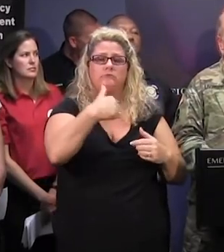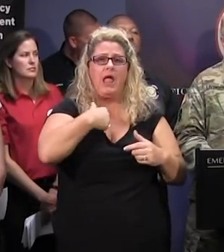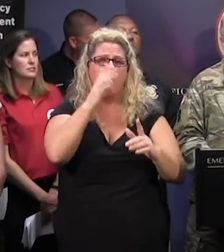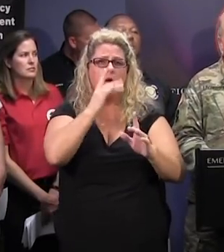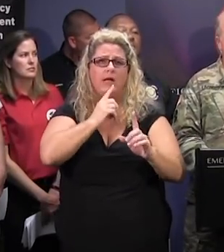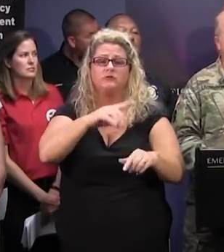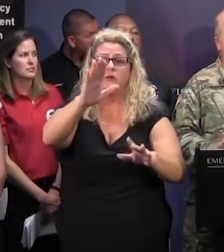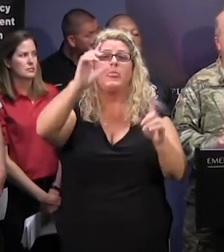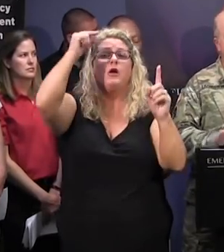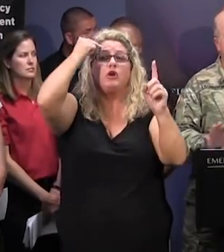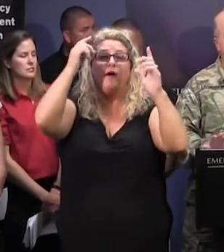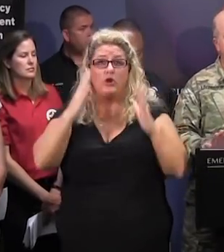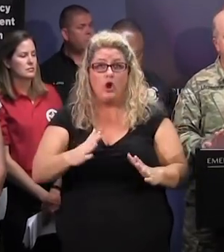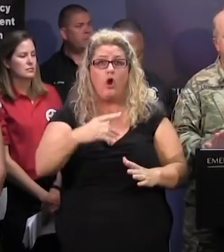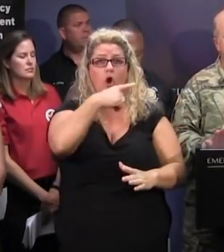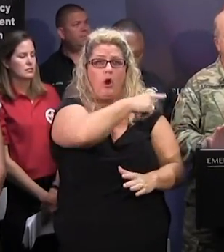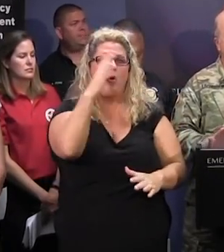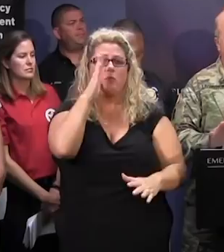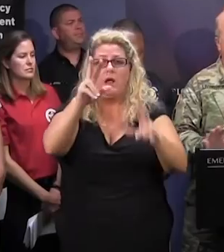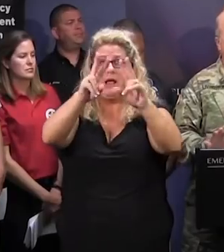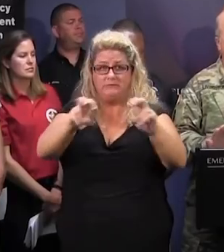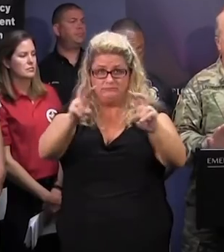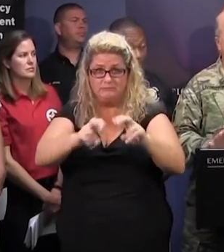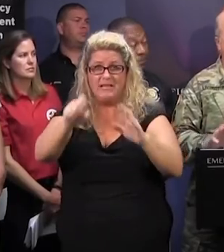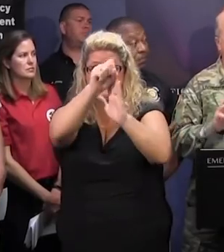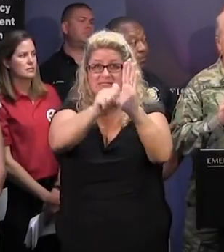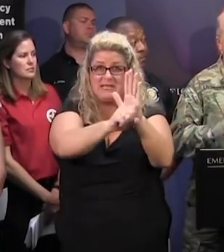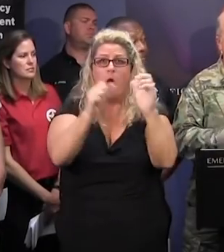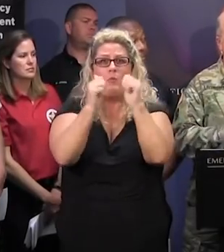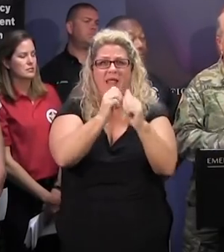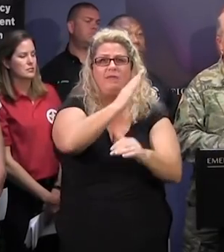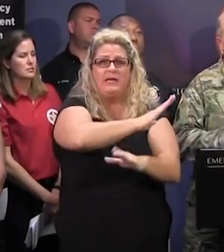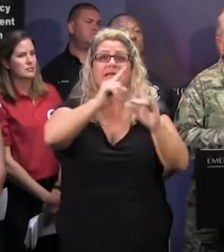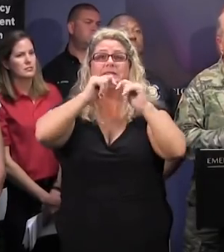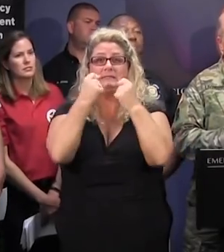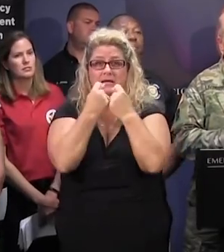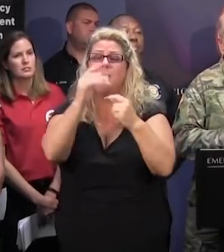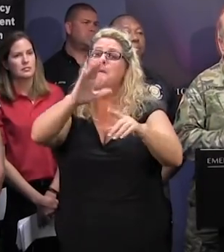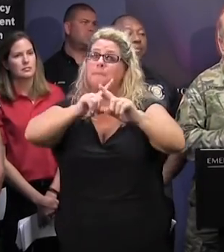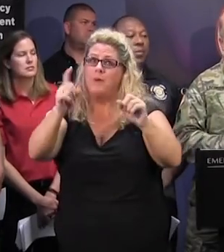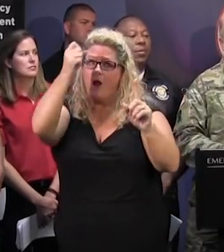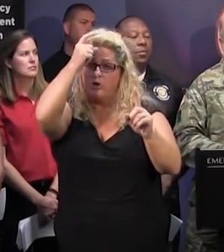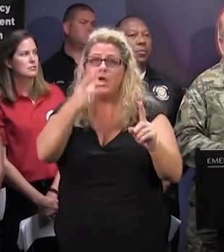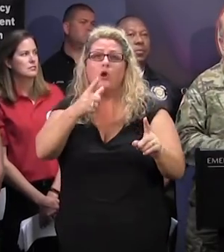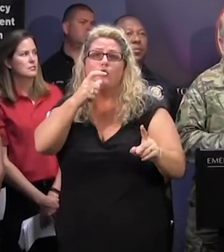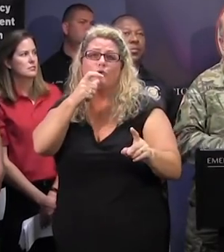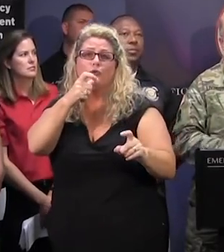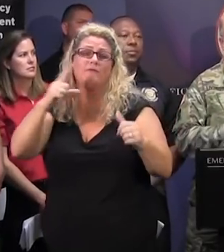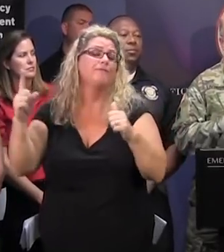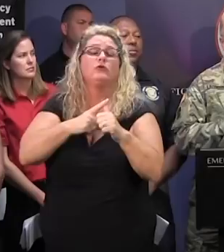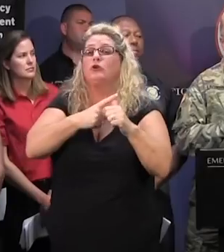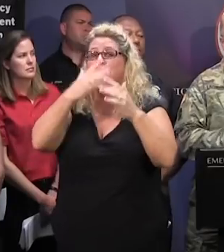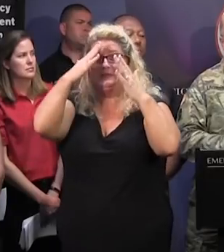Normally, the governor will assess the state along with his team, but it will be back to the local officials to